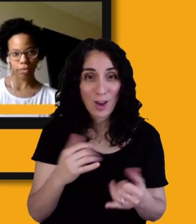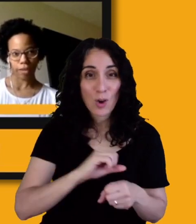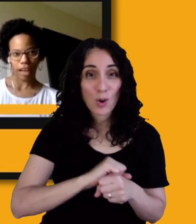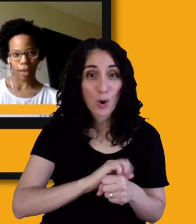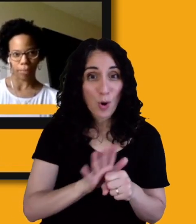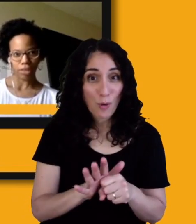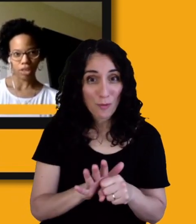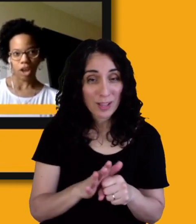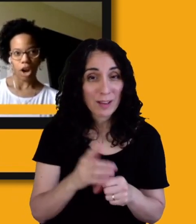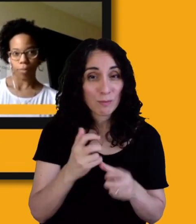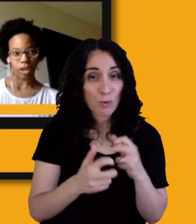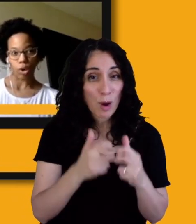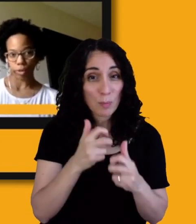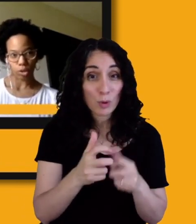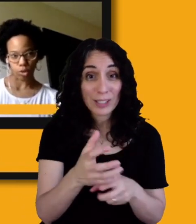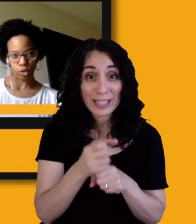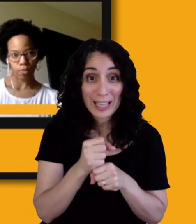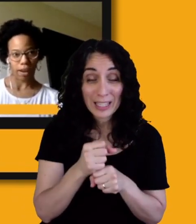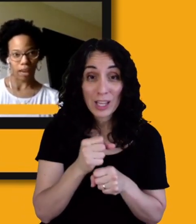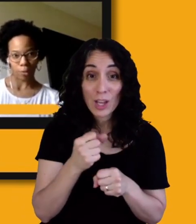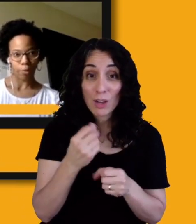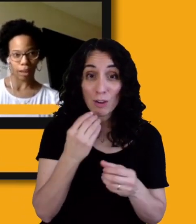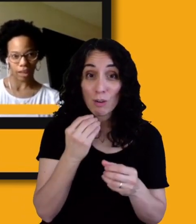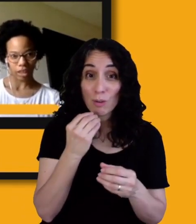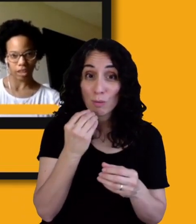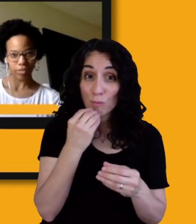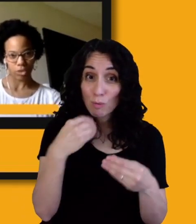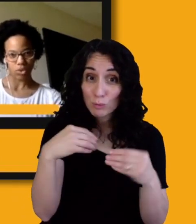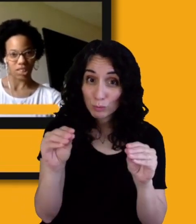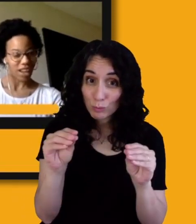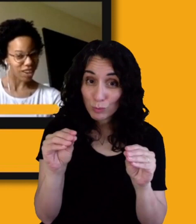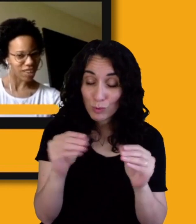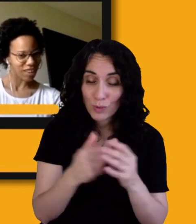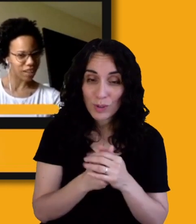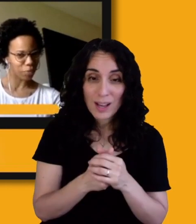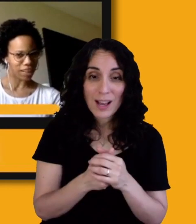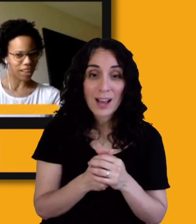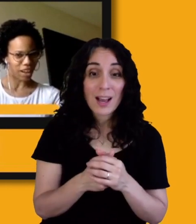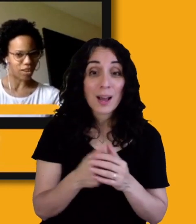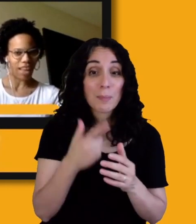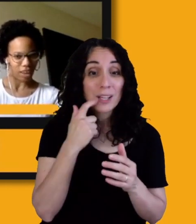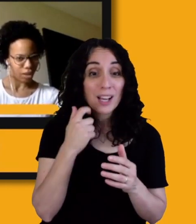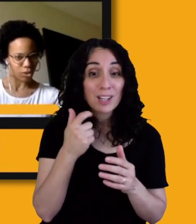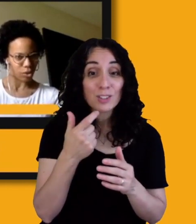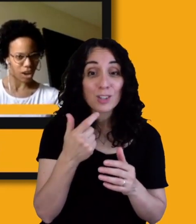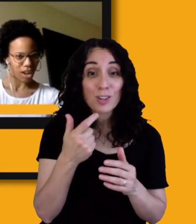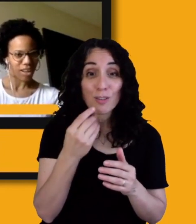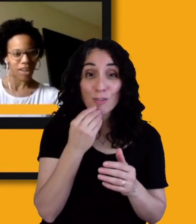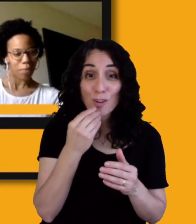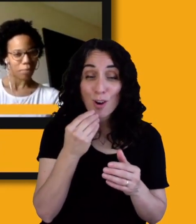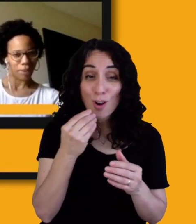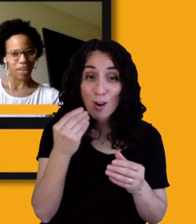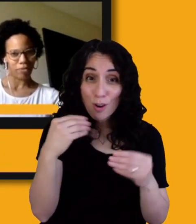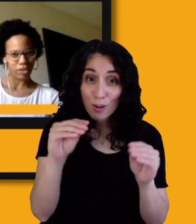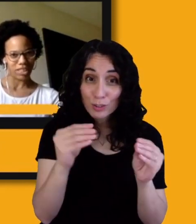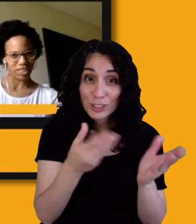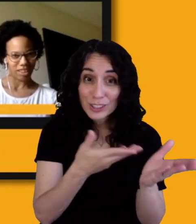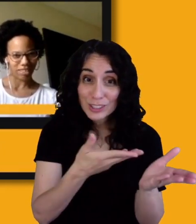apps are being overused by able-bodied individuals and not calling anybody out. I love you all, but for the sake of the